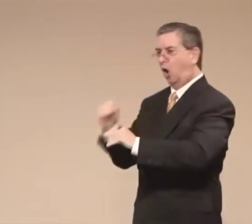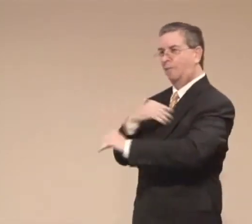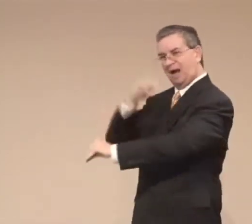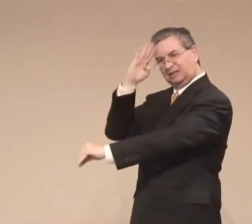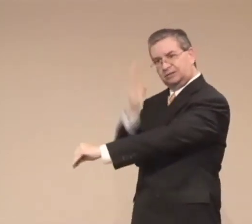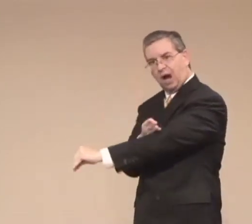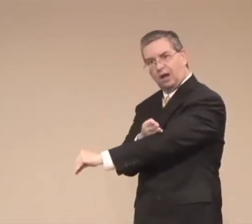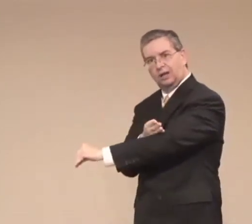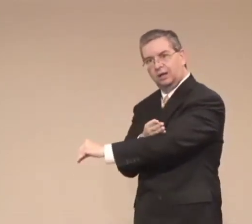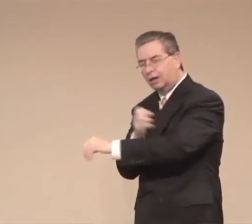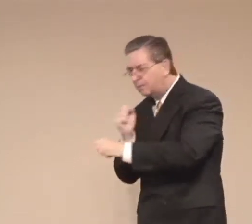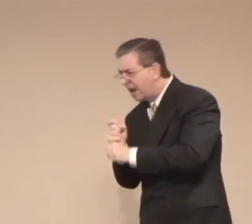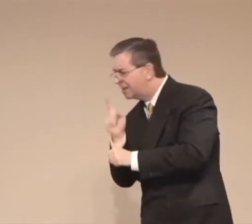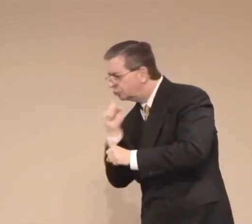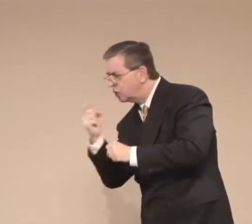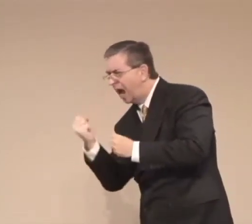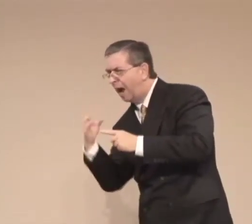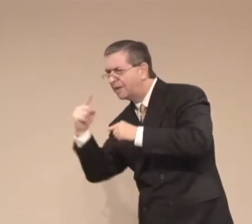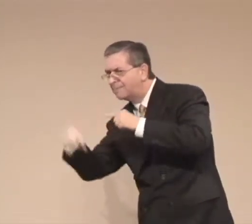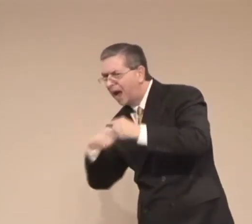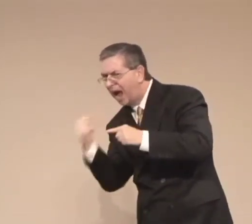It's critical that fathers